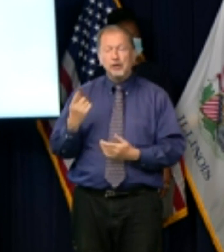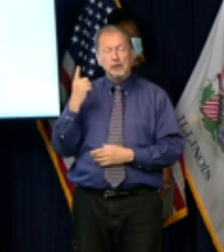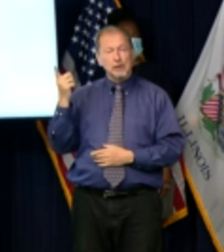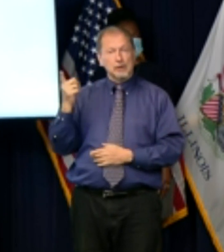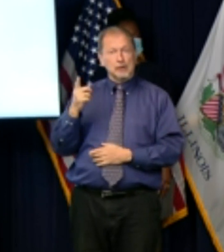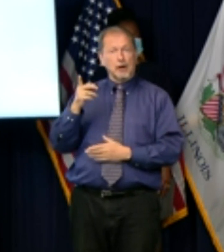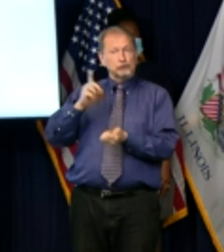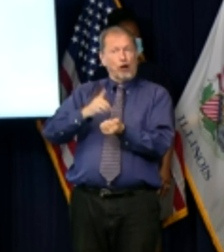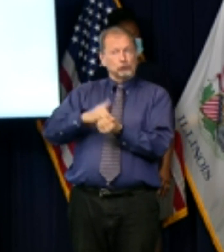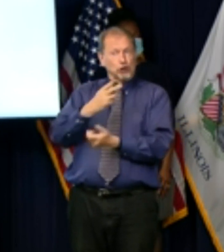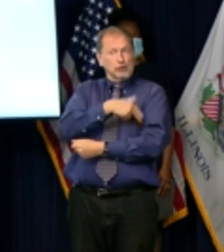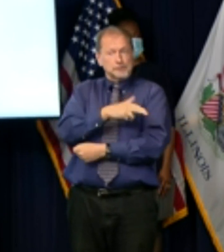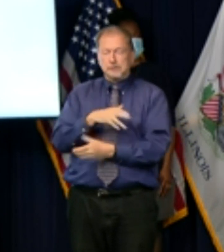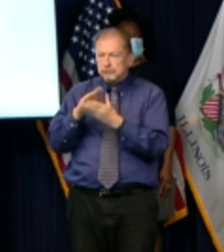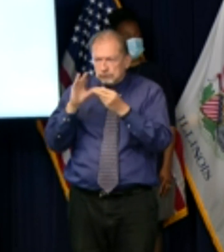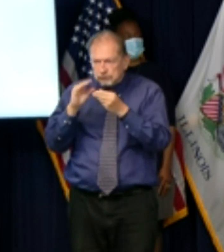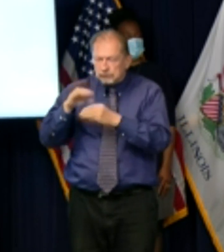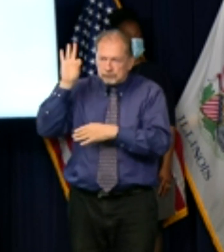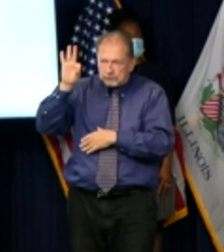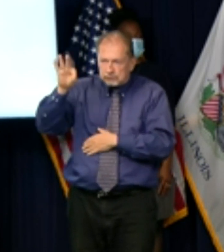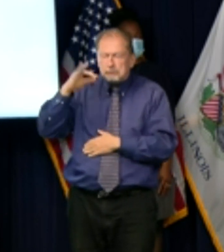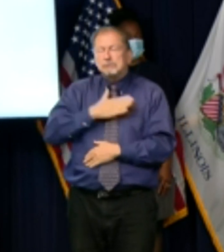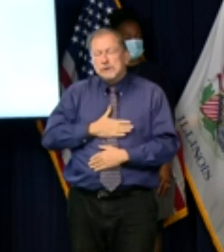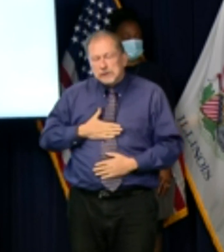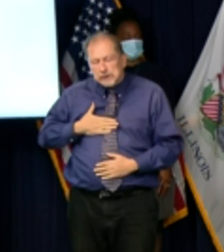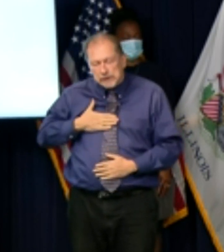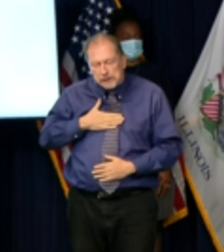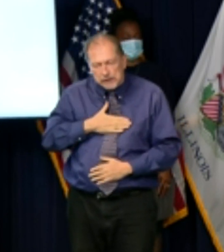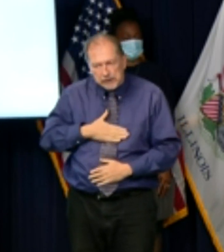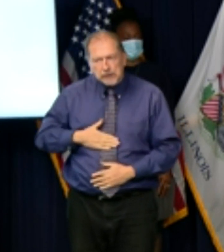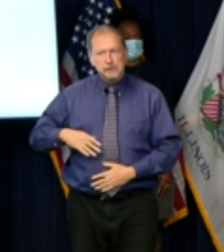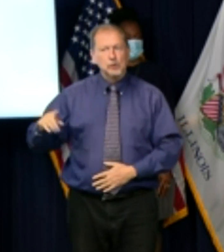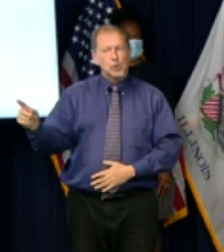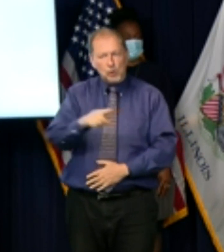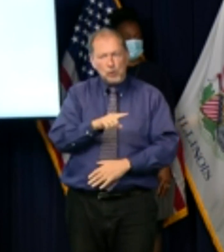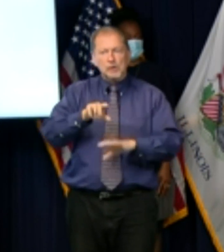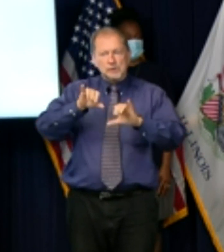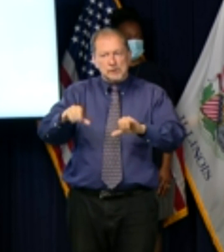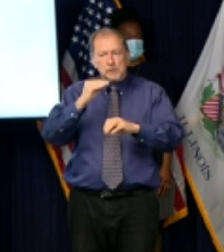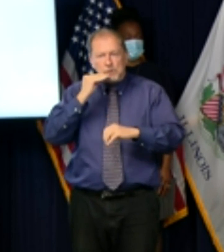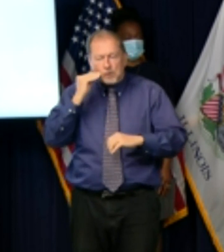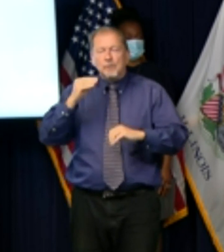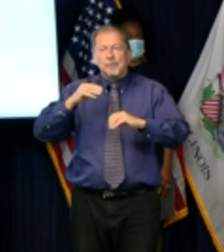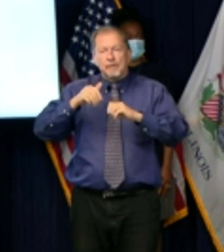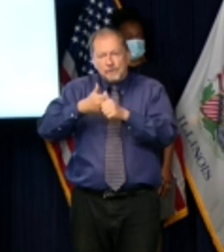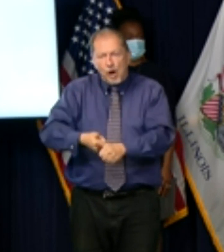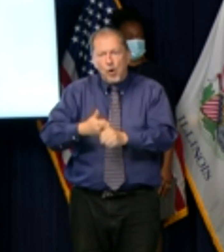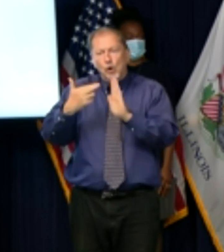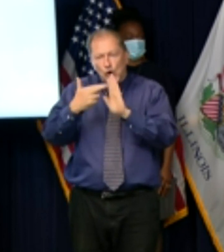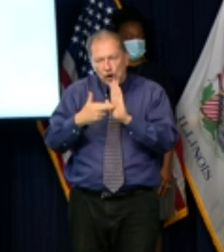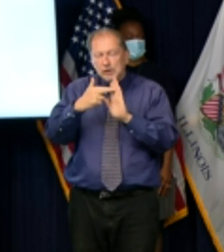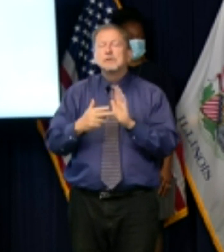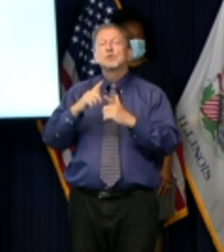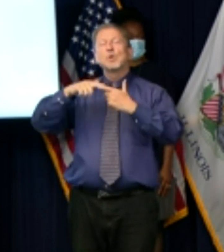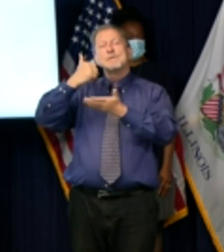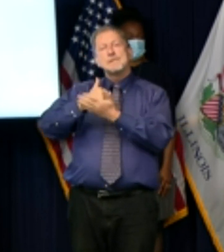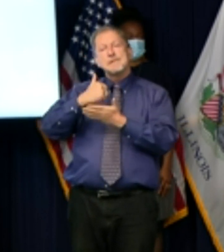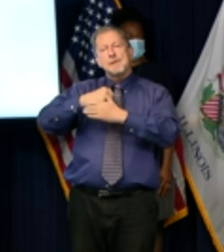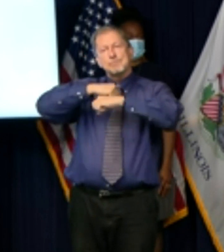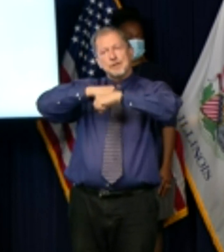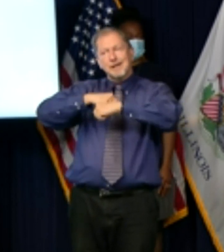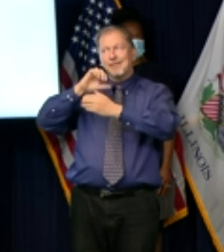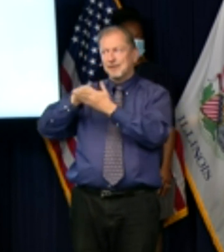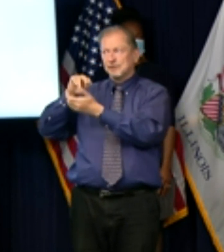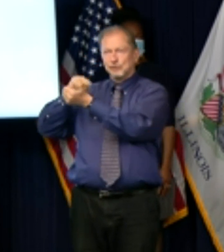that we we need people's help to protect these heroic health care workers we all remember seeing the videos